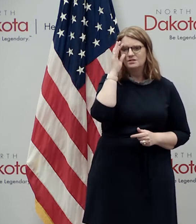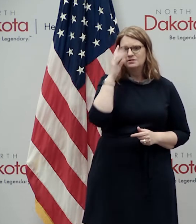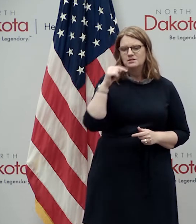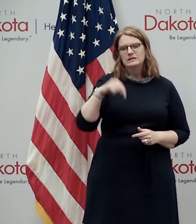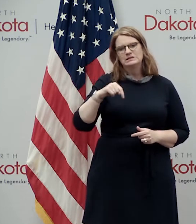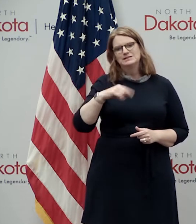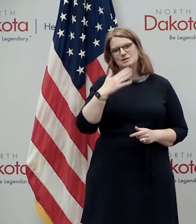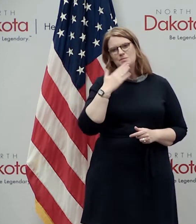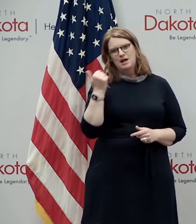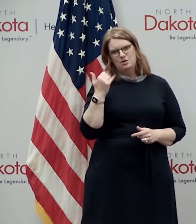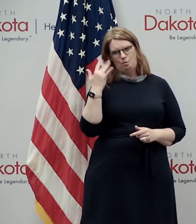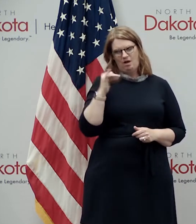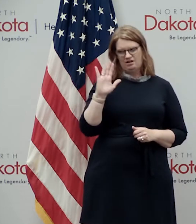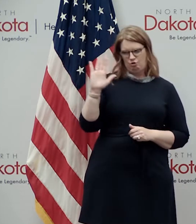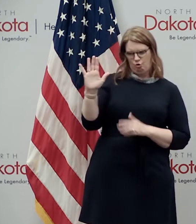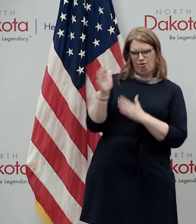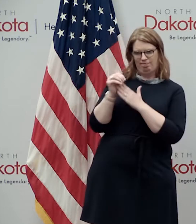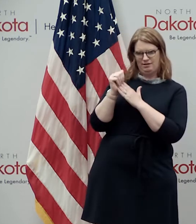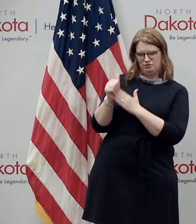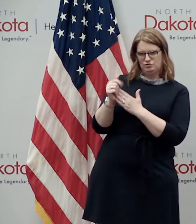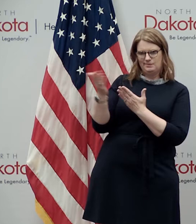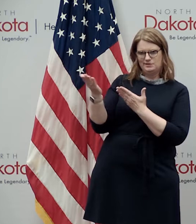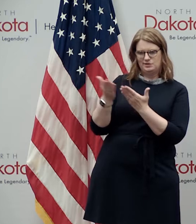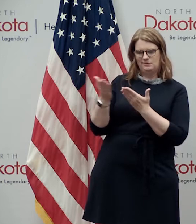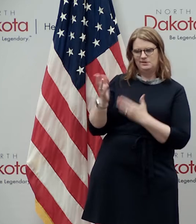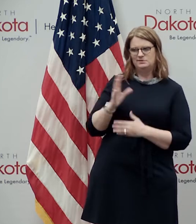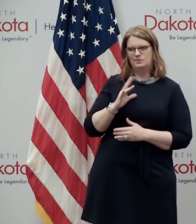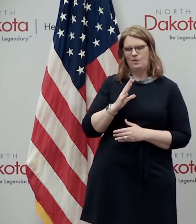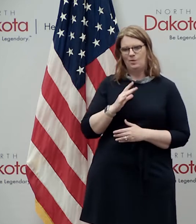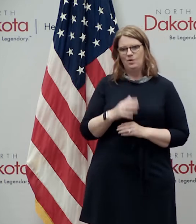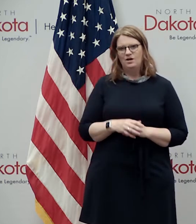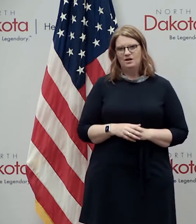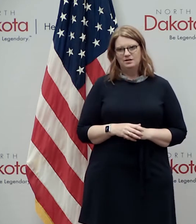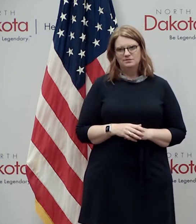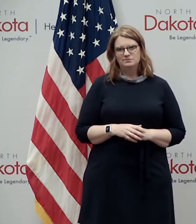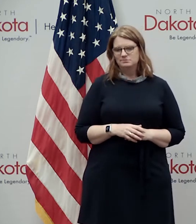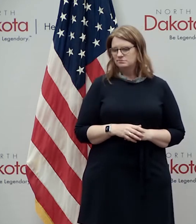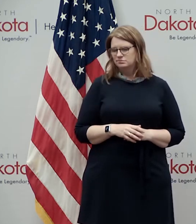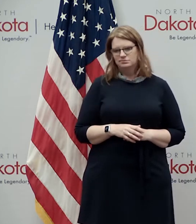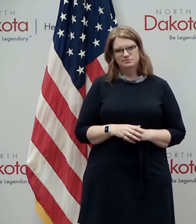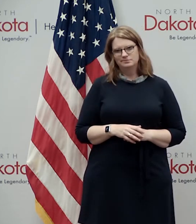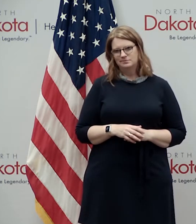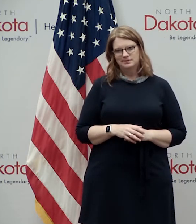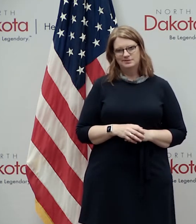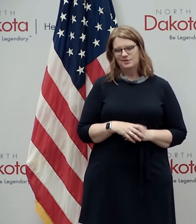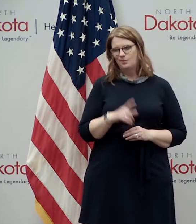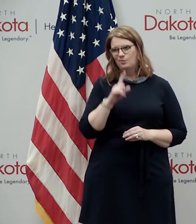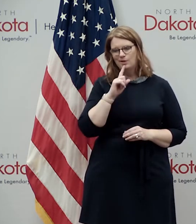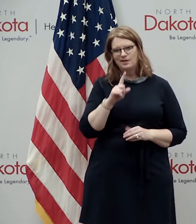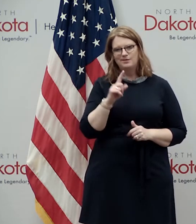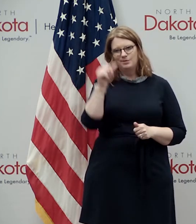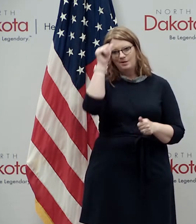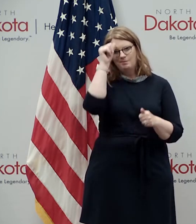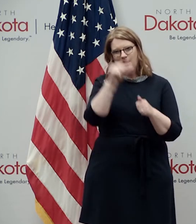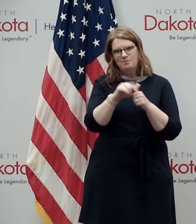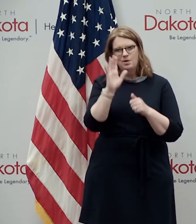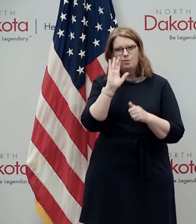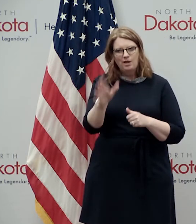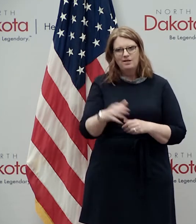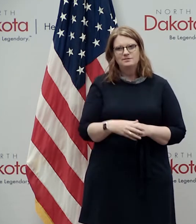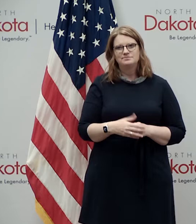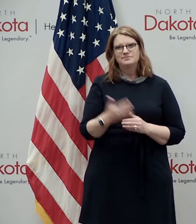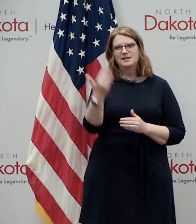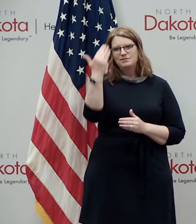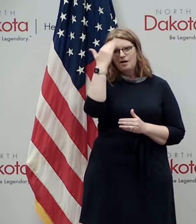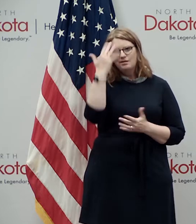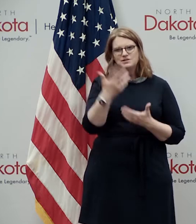service and leadership and she leaves behind an amazing legacy you know she spread the light of knowledge and of